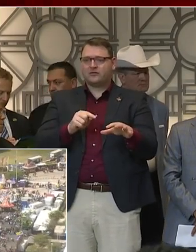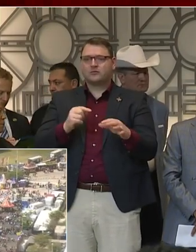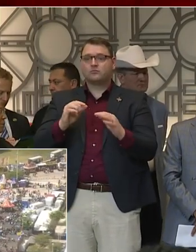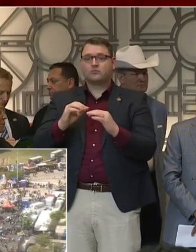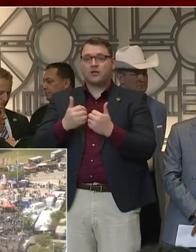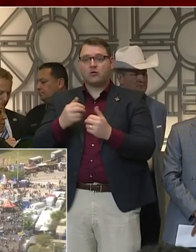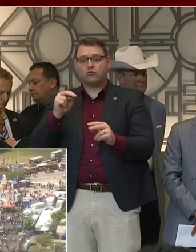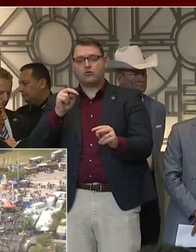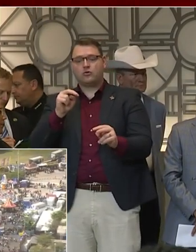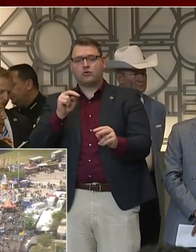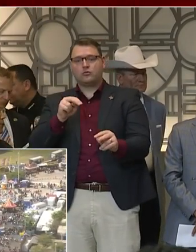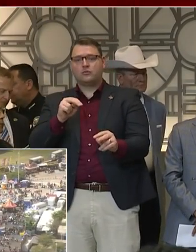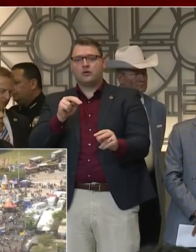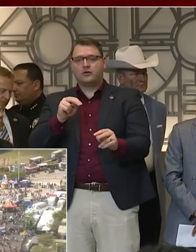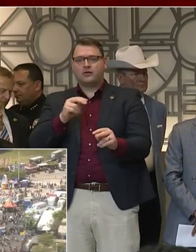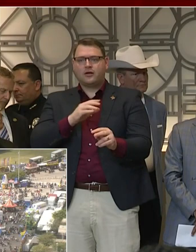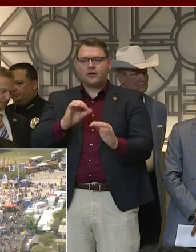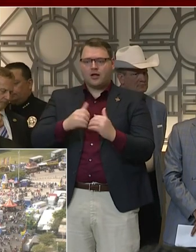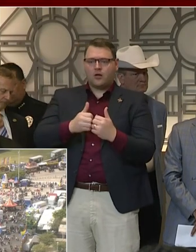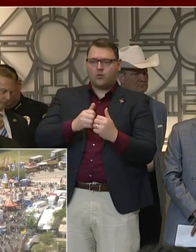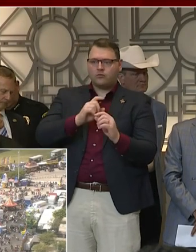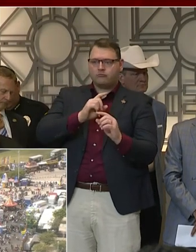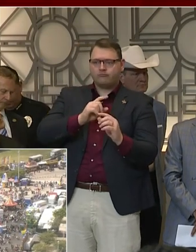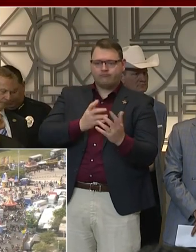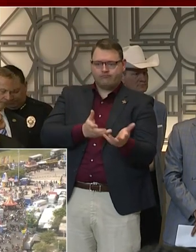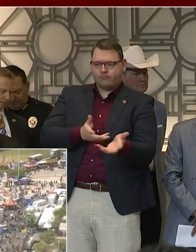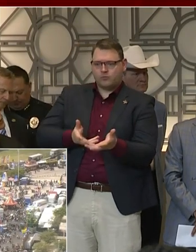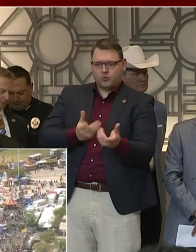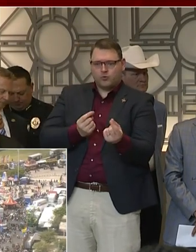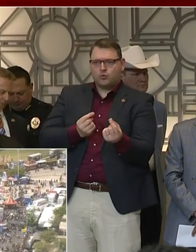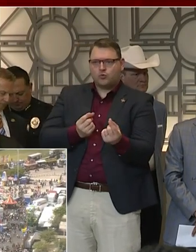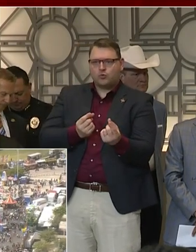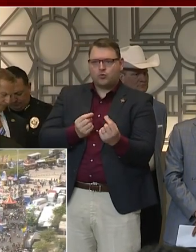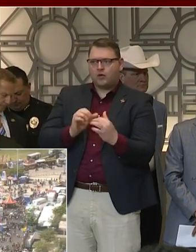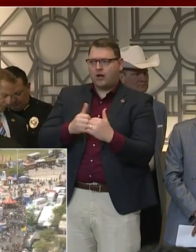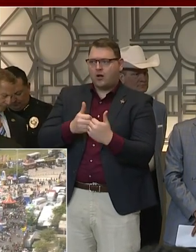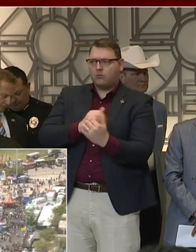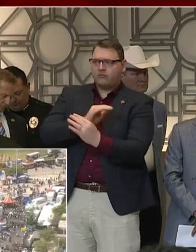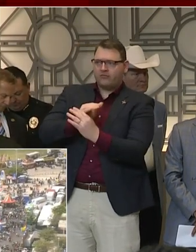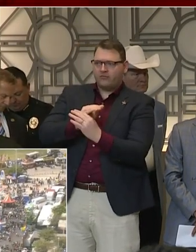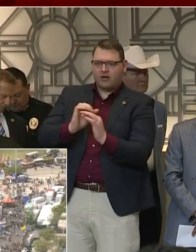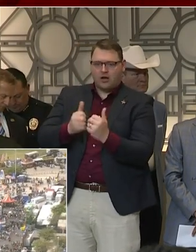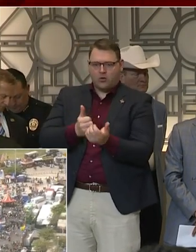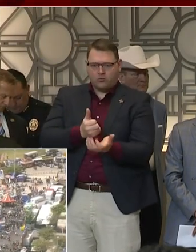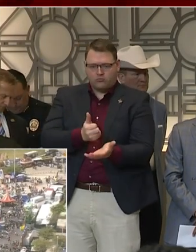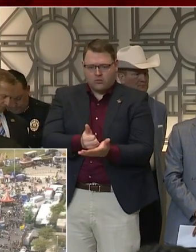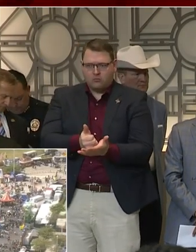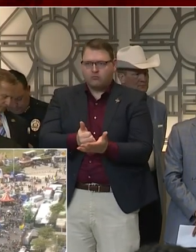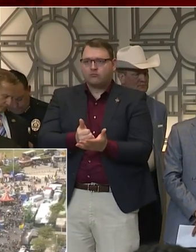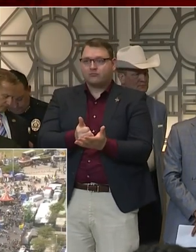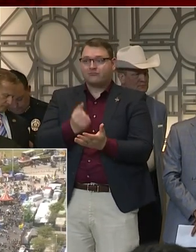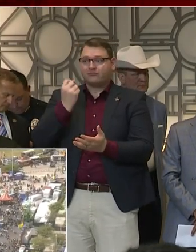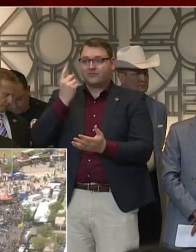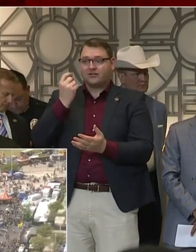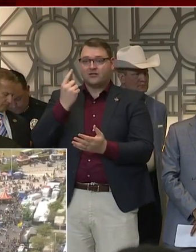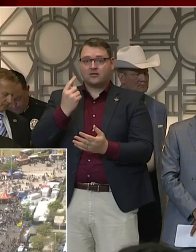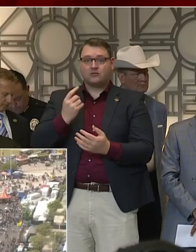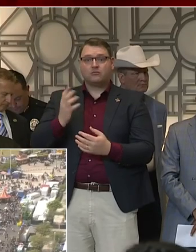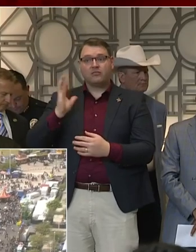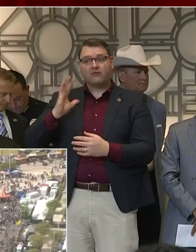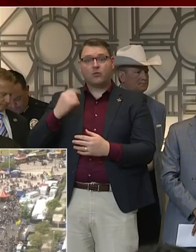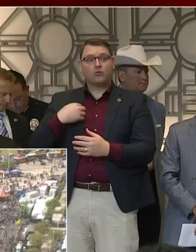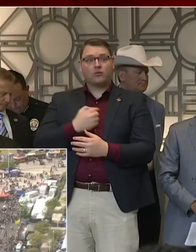from the standpoint of if to when to now. And I think that is the